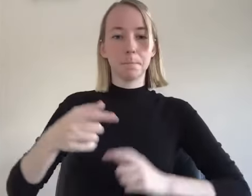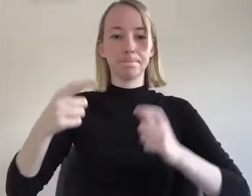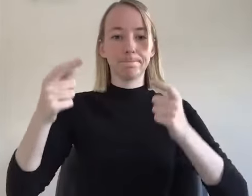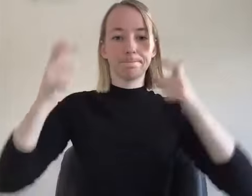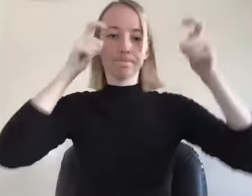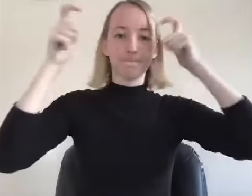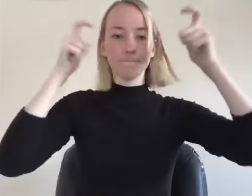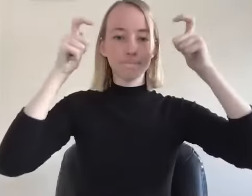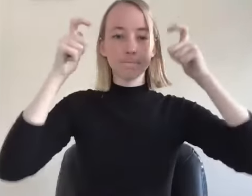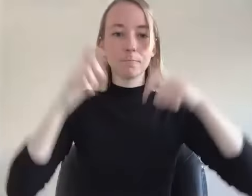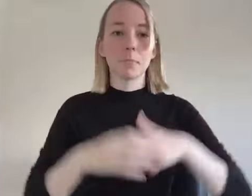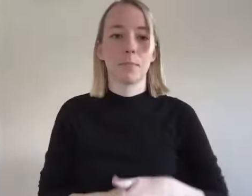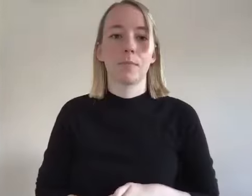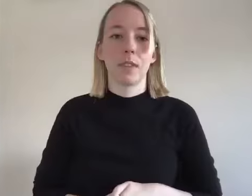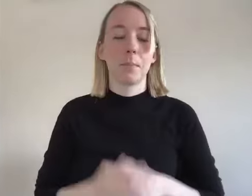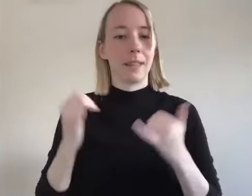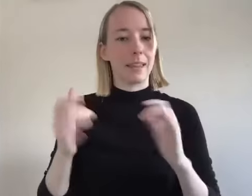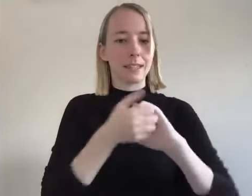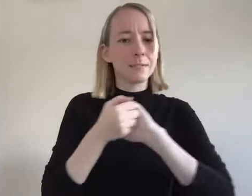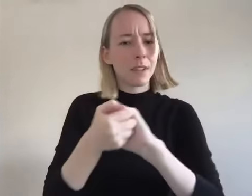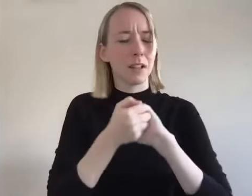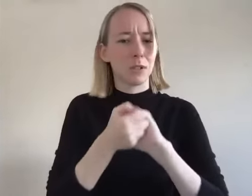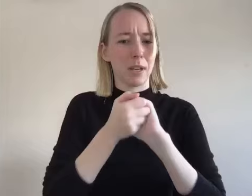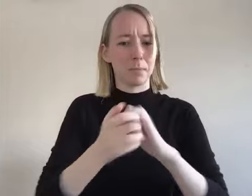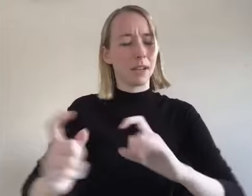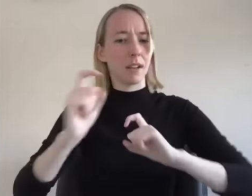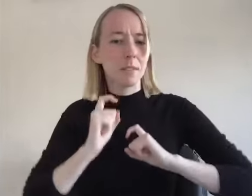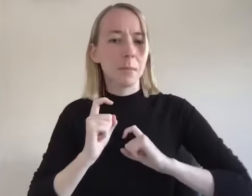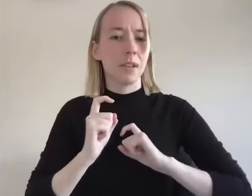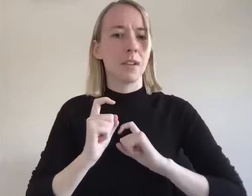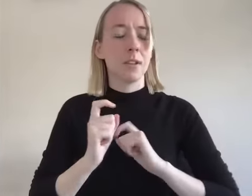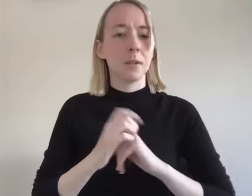state of mind and um what this fellowship has given me is